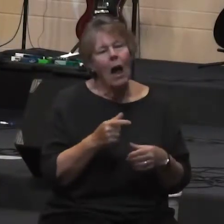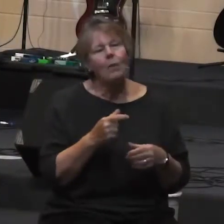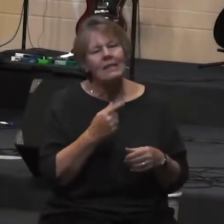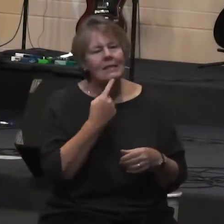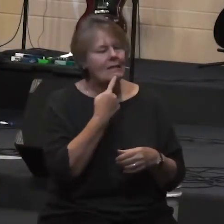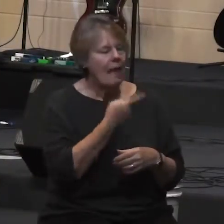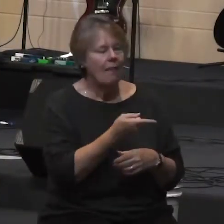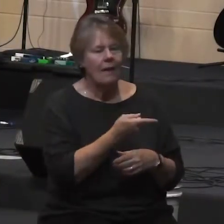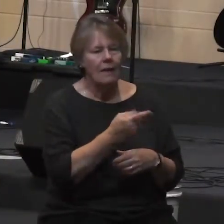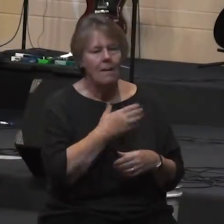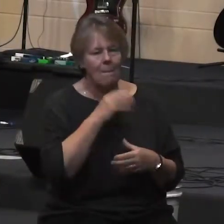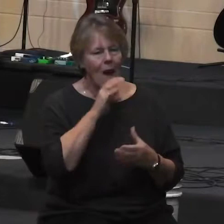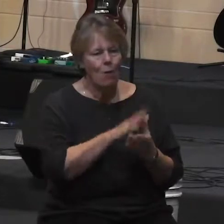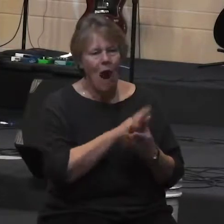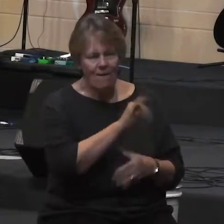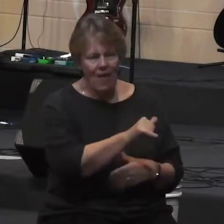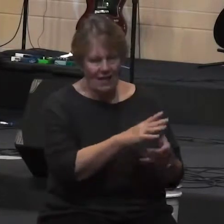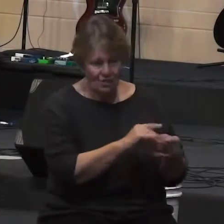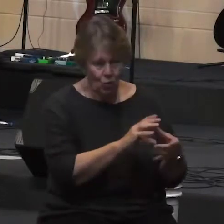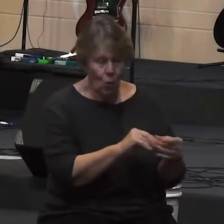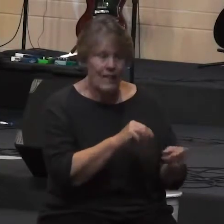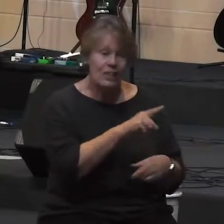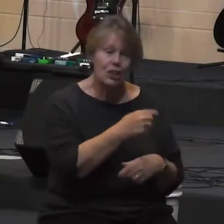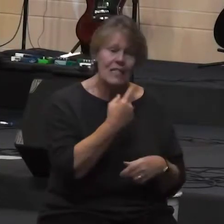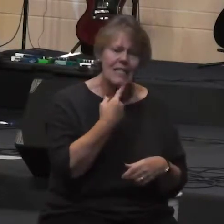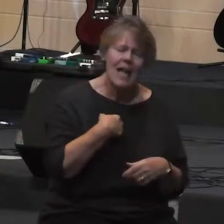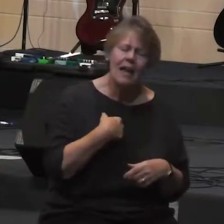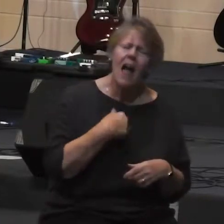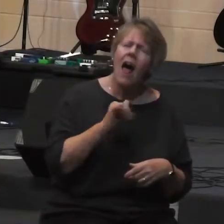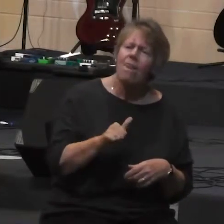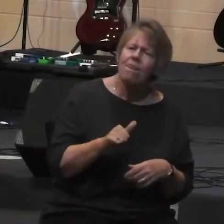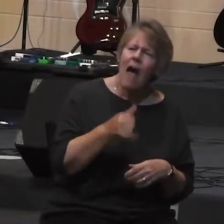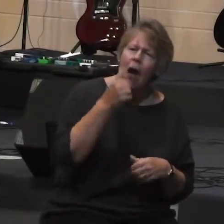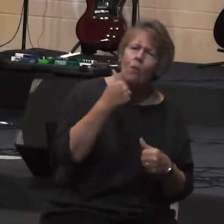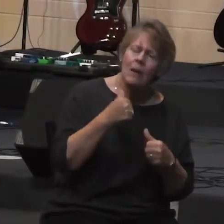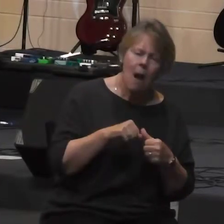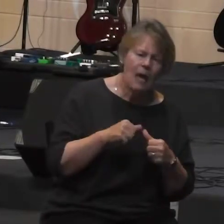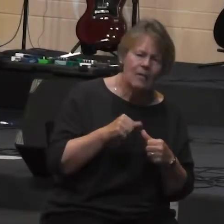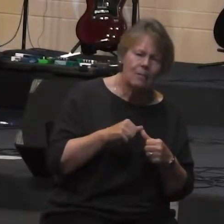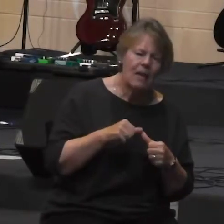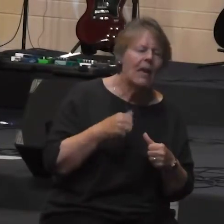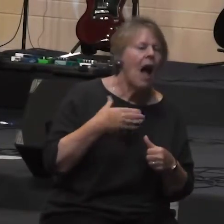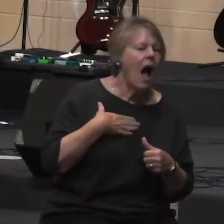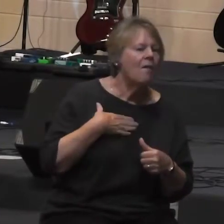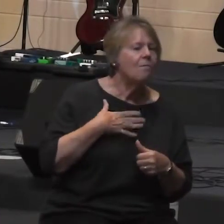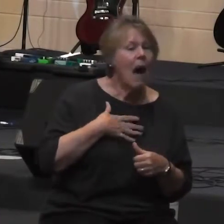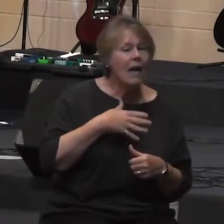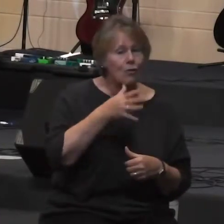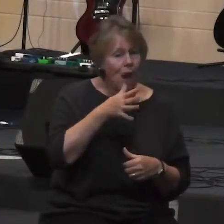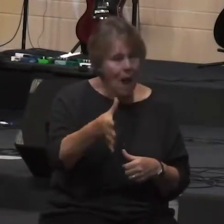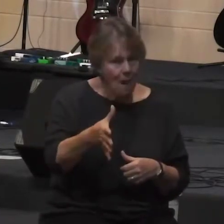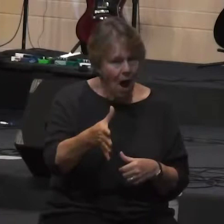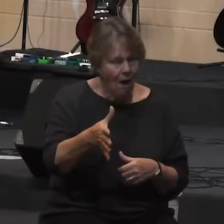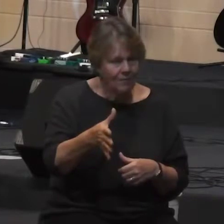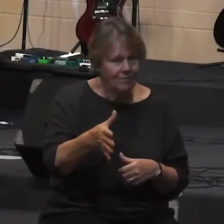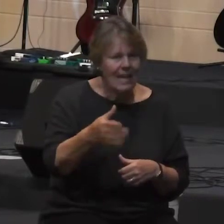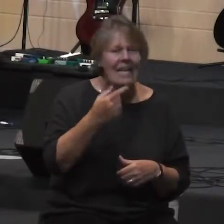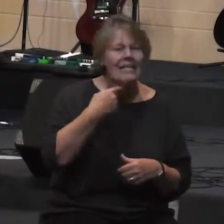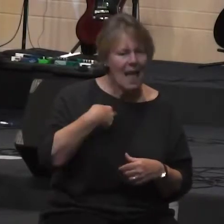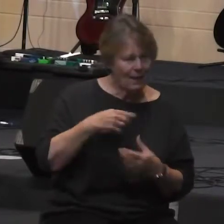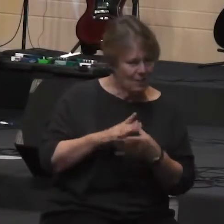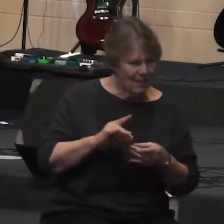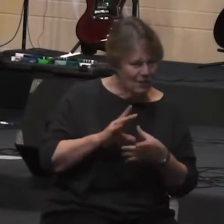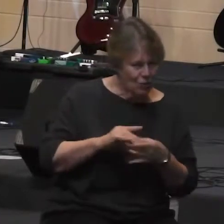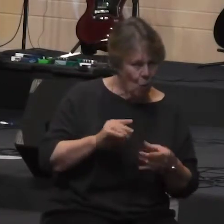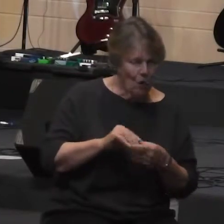that her grandma told her grandma grew up on a farm in Iowa during the depression and living on this farm her